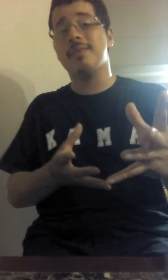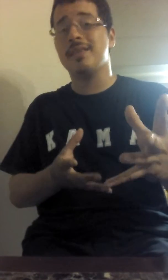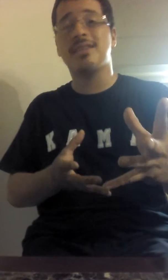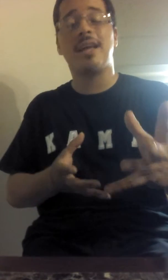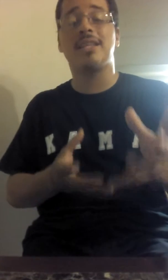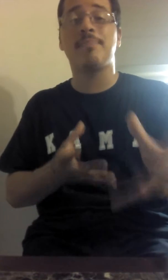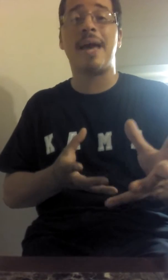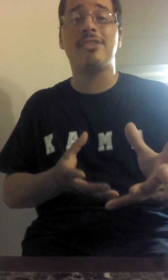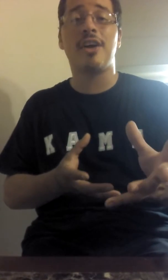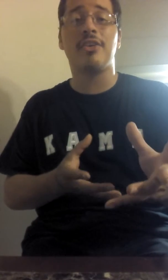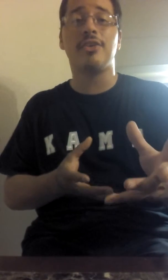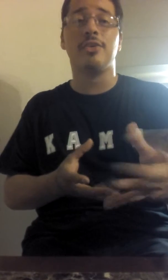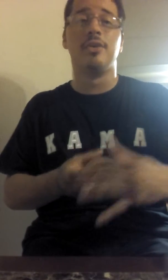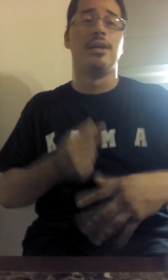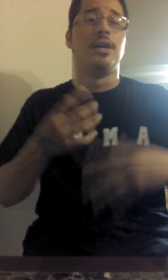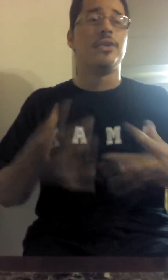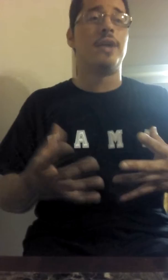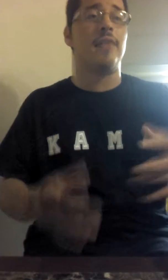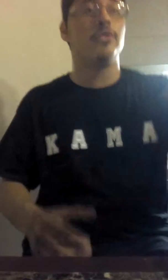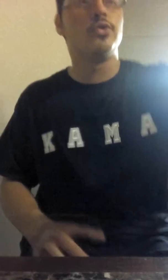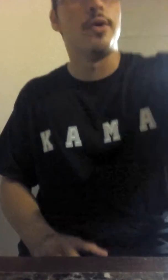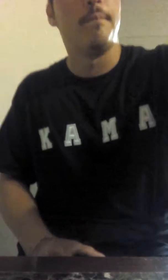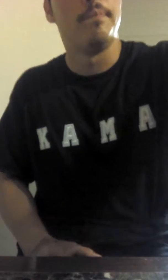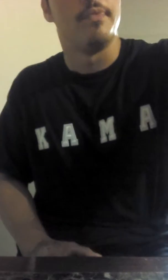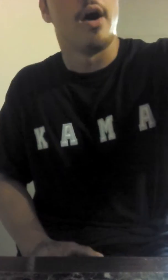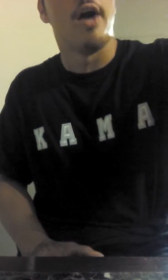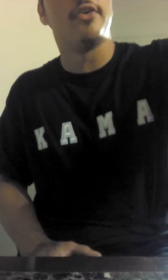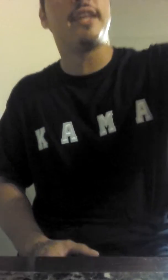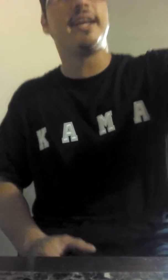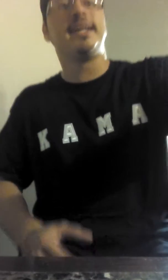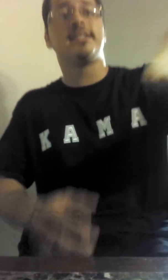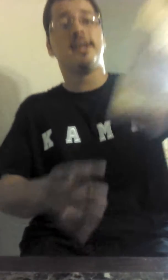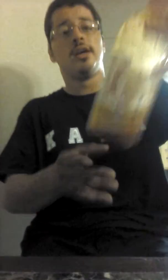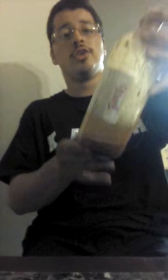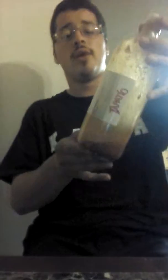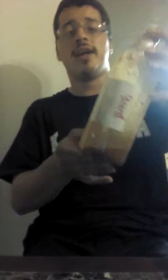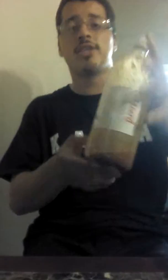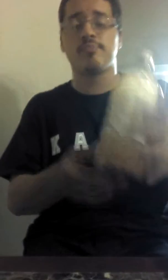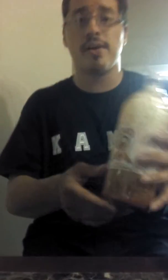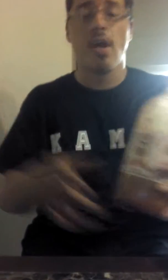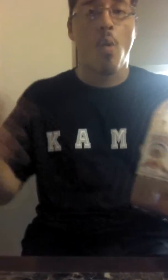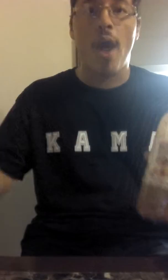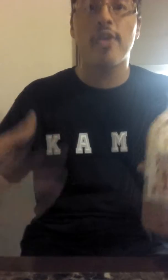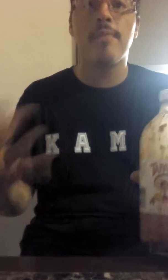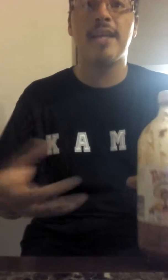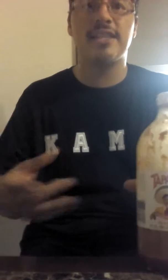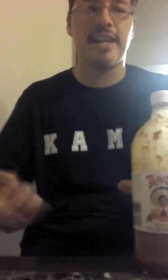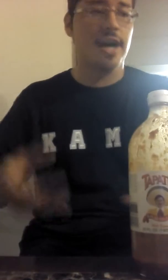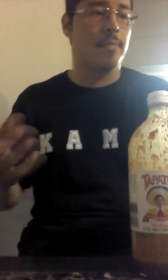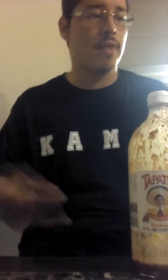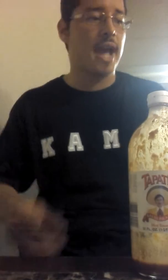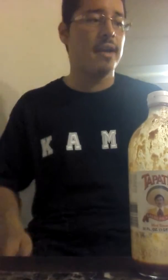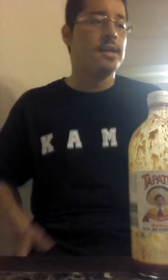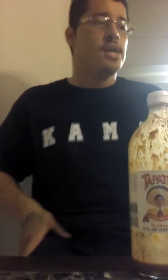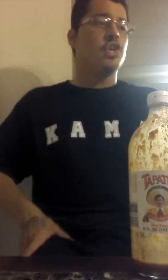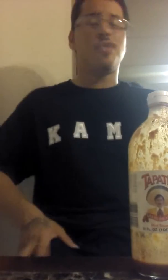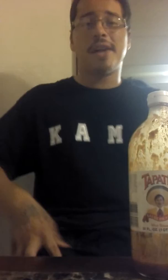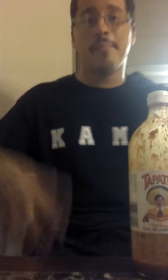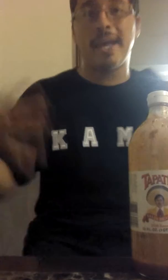It depends on you. You don't have to do it. Other thing is, you want to spring while you're mixing it up, okay? You don't want to be